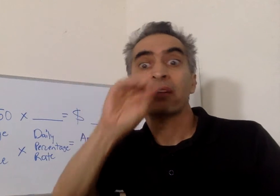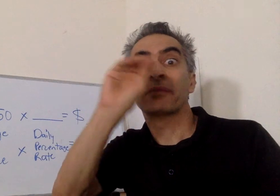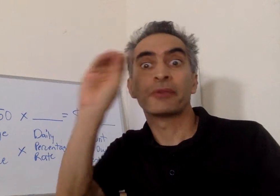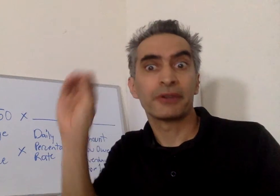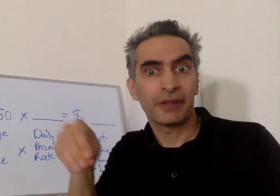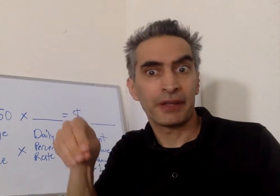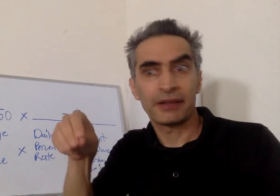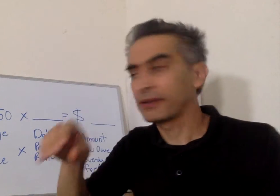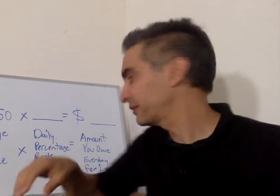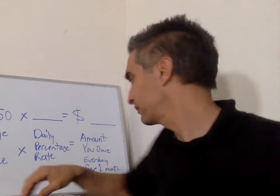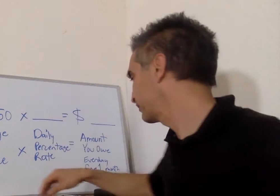0 0 0 0 0